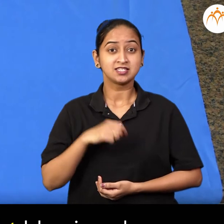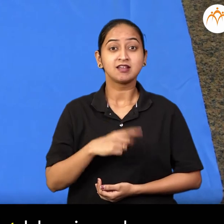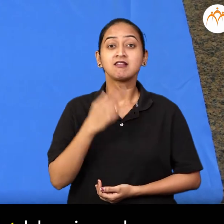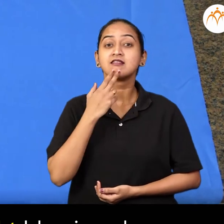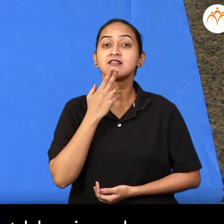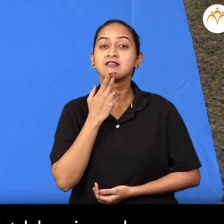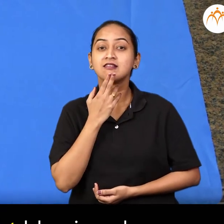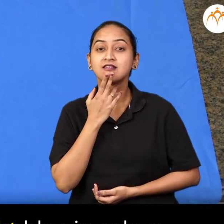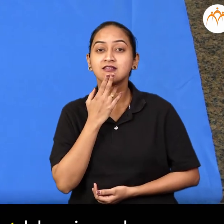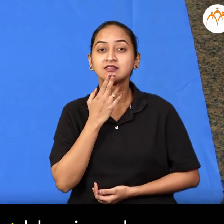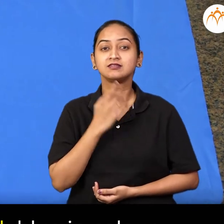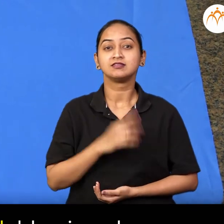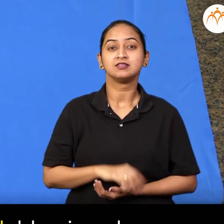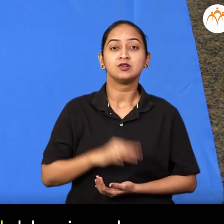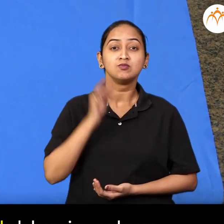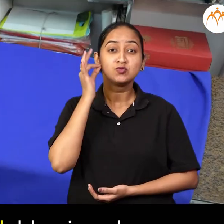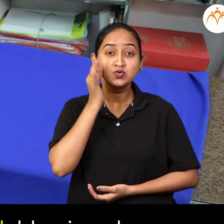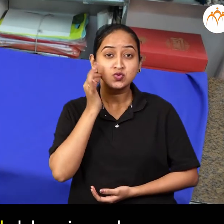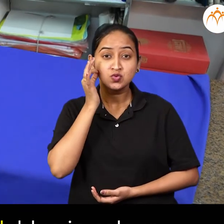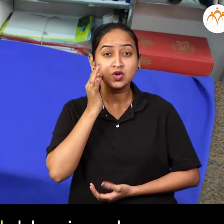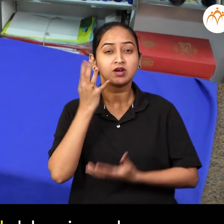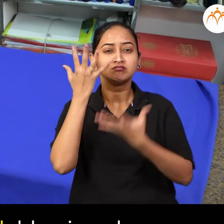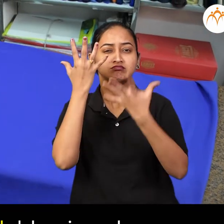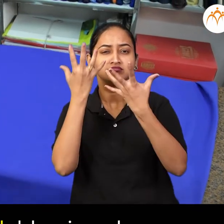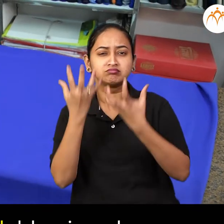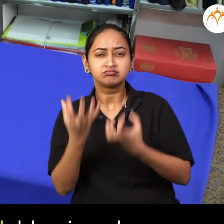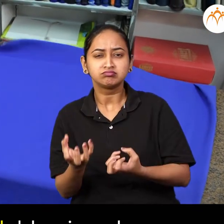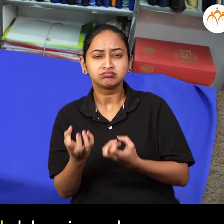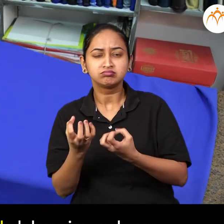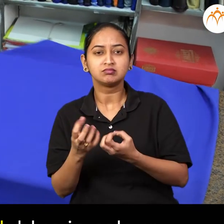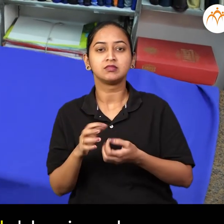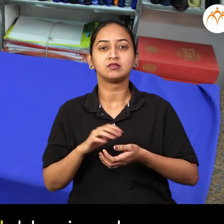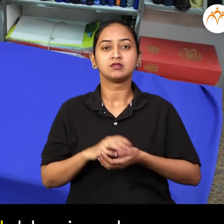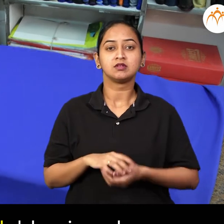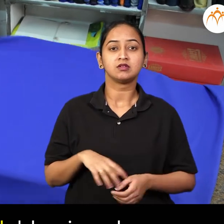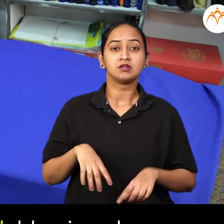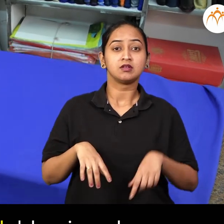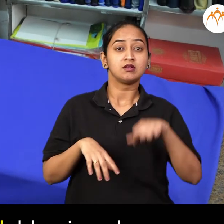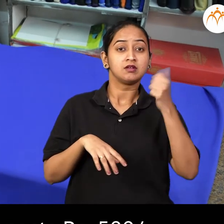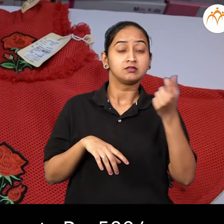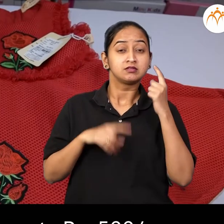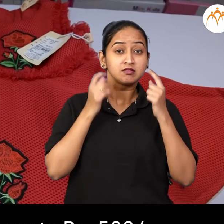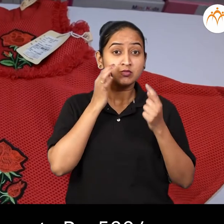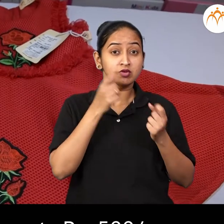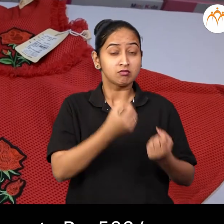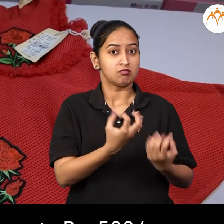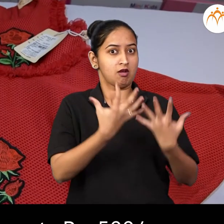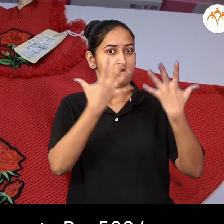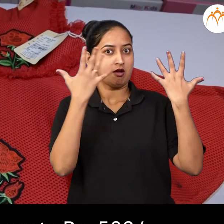blue in colour This one is dark blue in colour This red frock